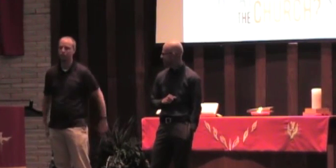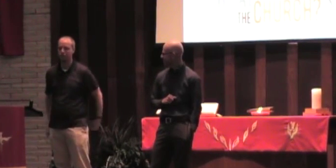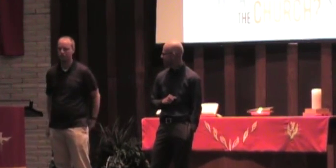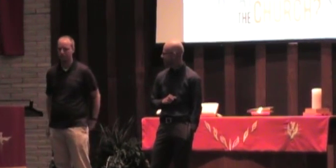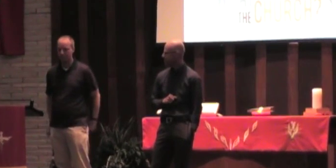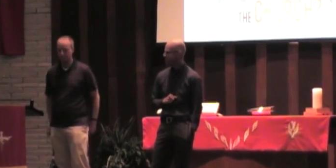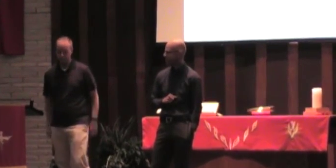Amen. Amen.